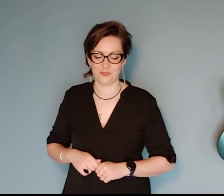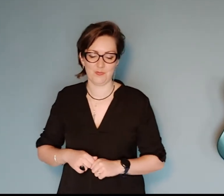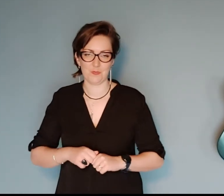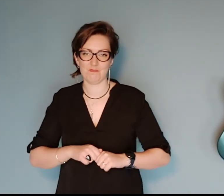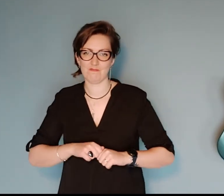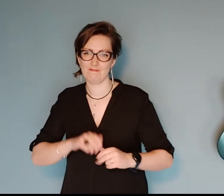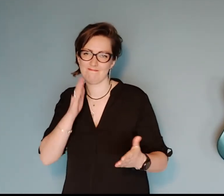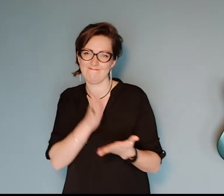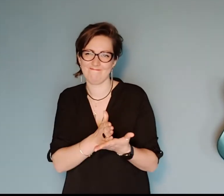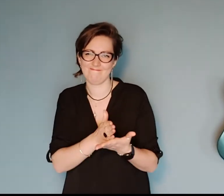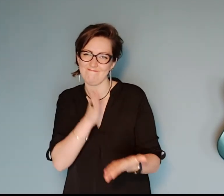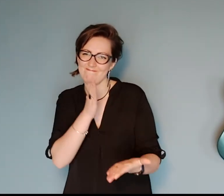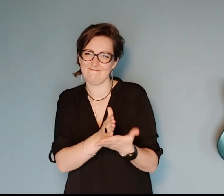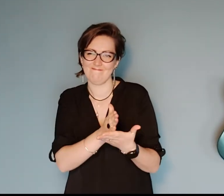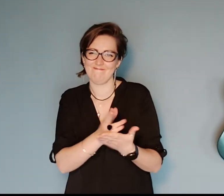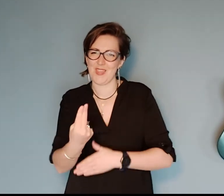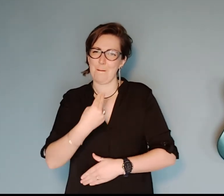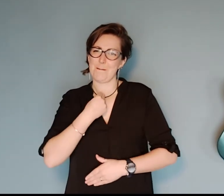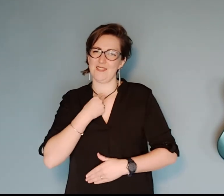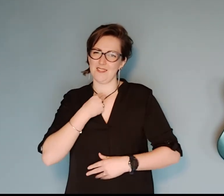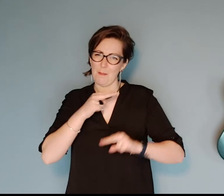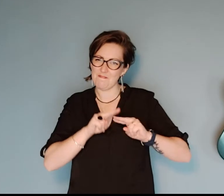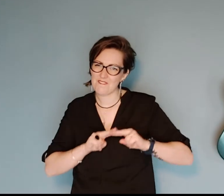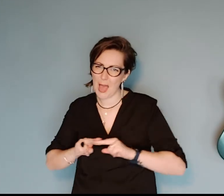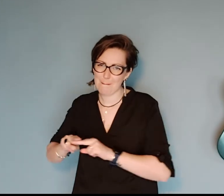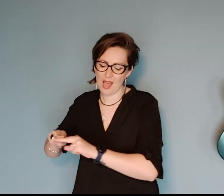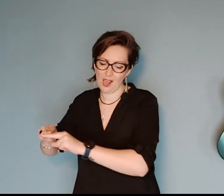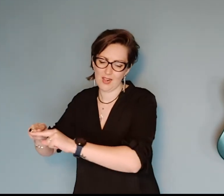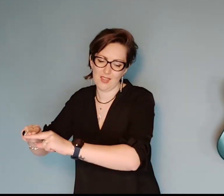I really, really miss my family